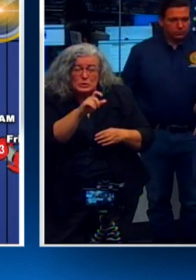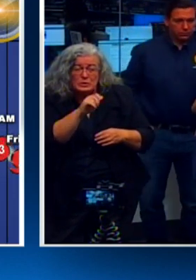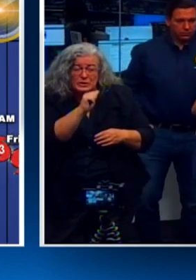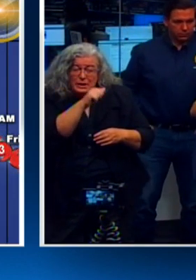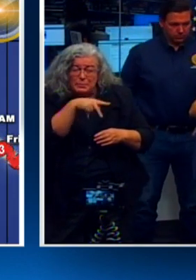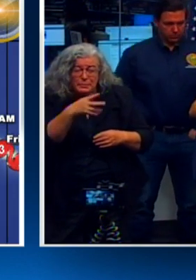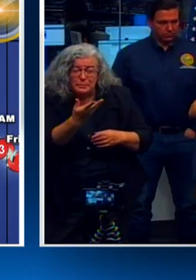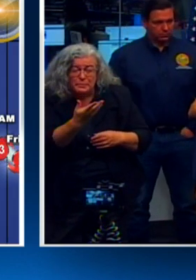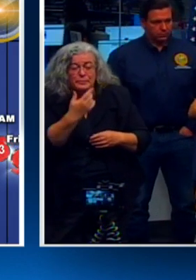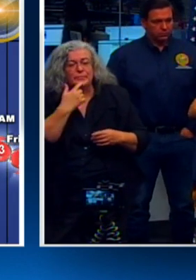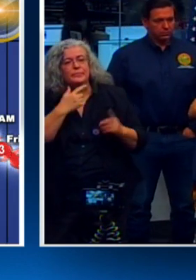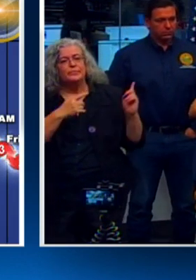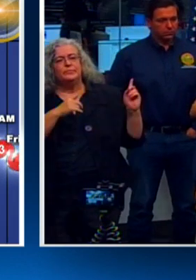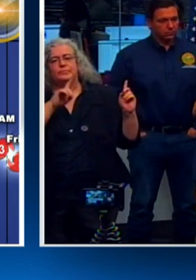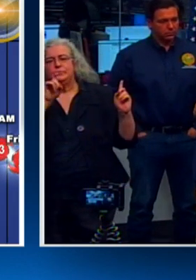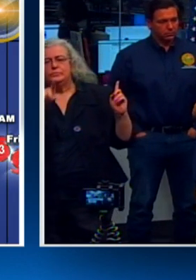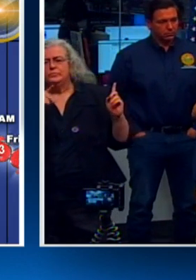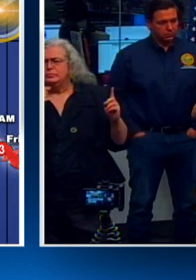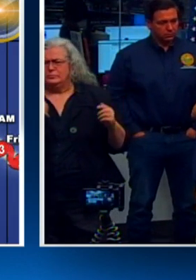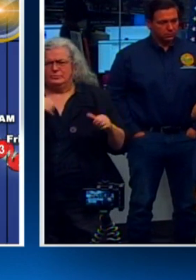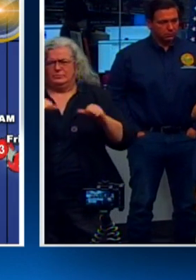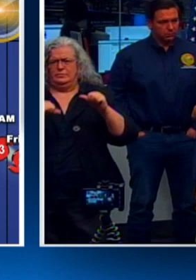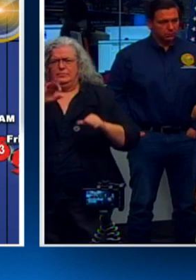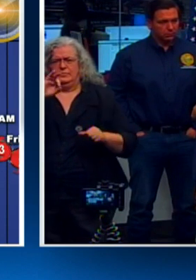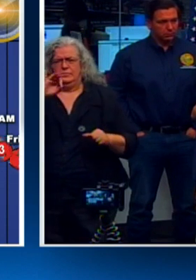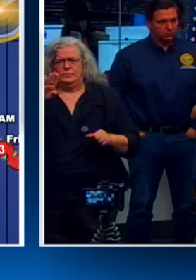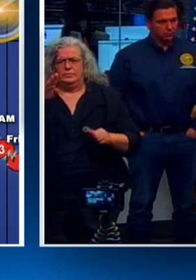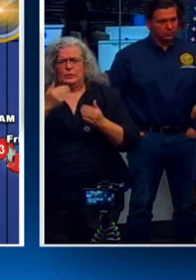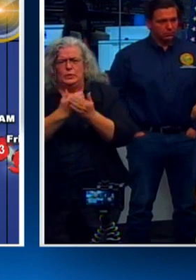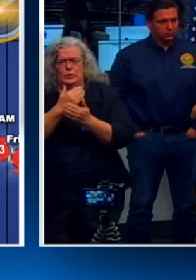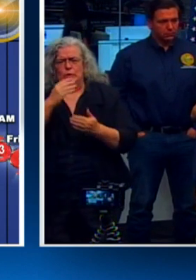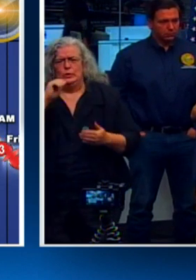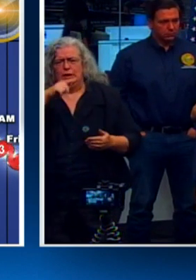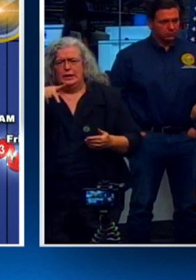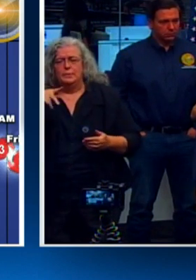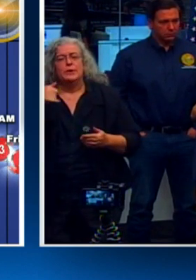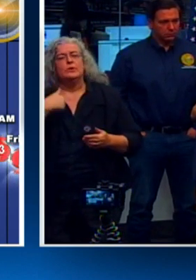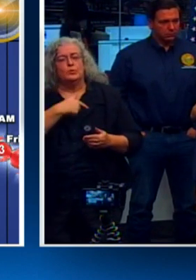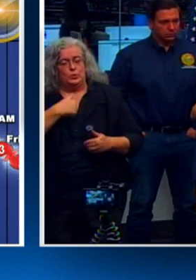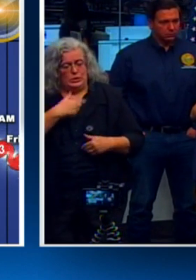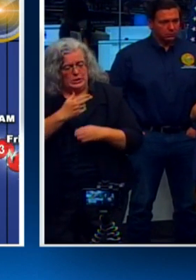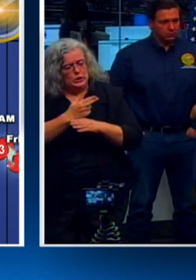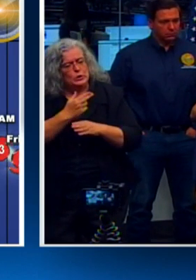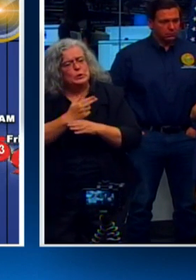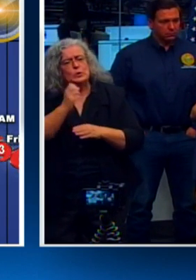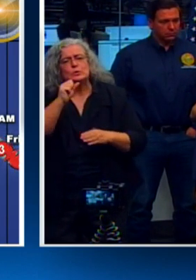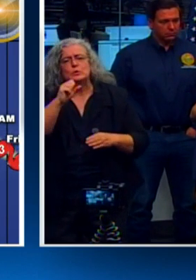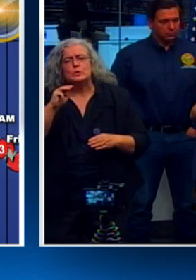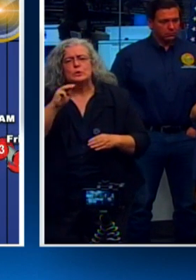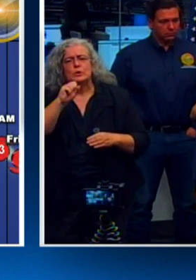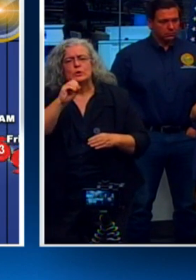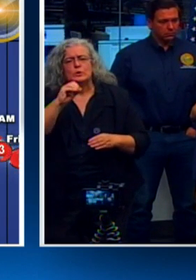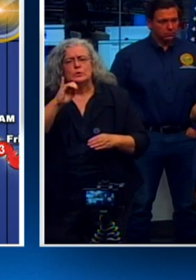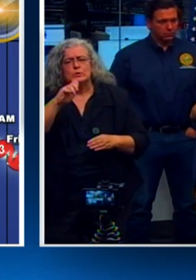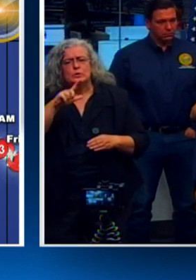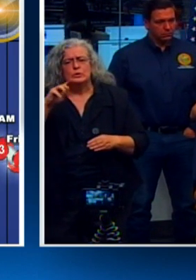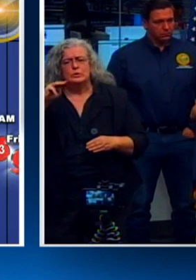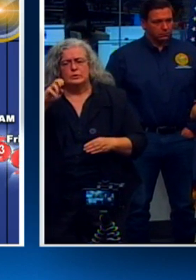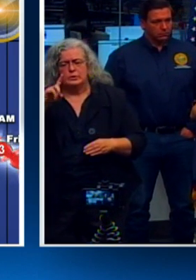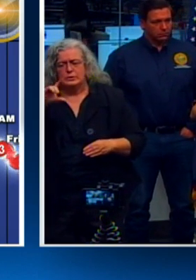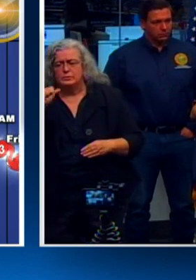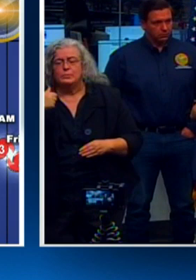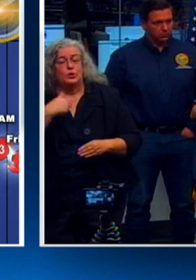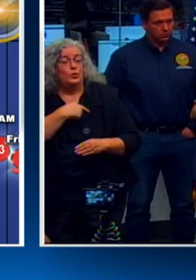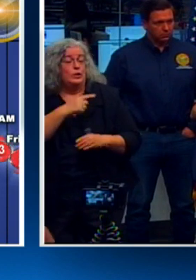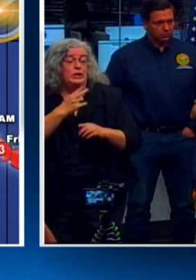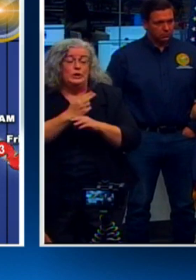thank you. I don't know specifically about the Facebook new tool, but I know we're constantly using social media, all different aspects of social media, all different